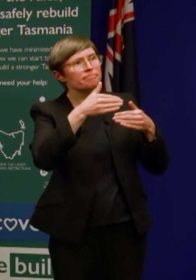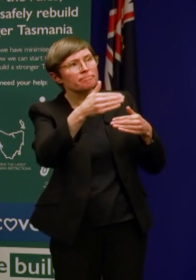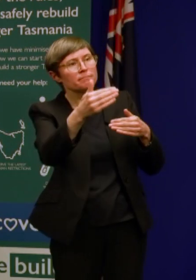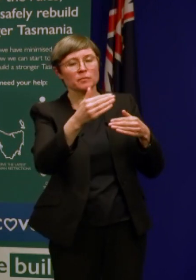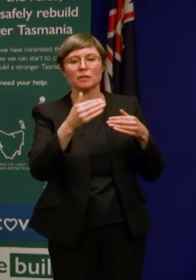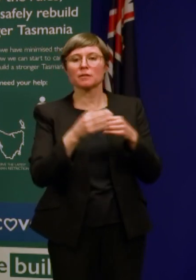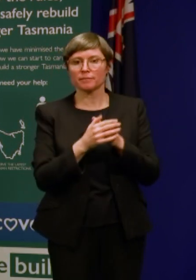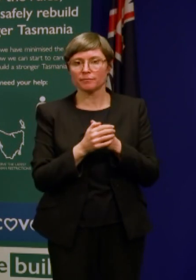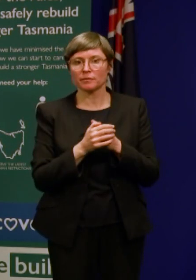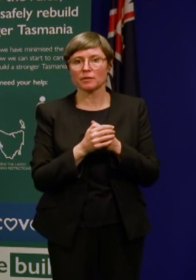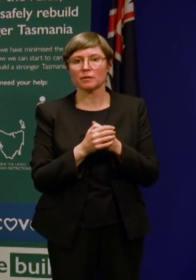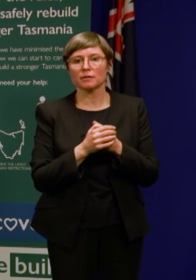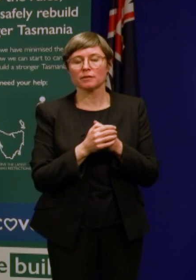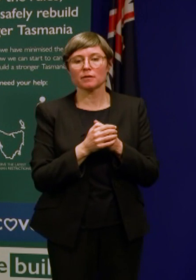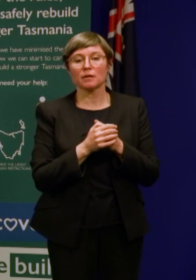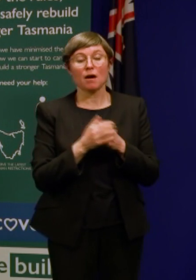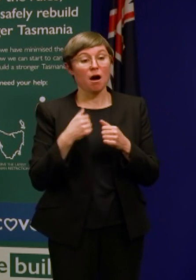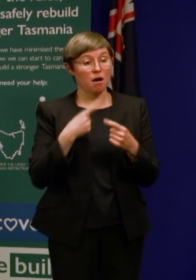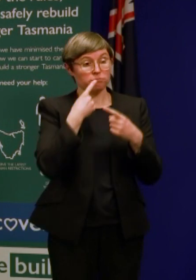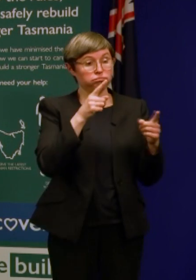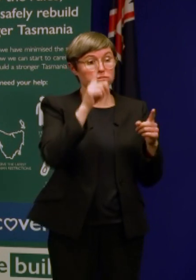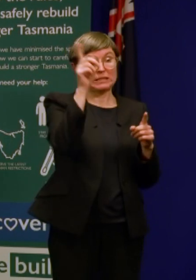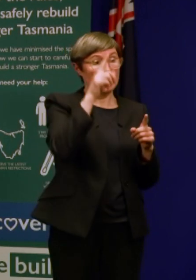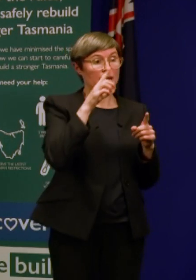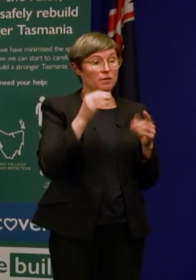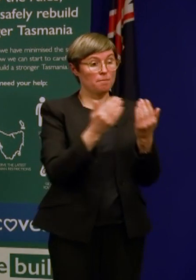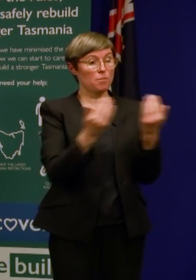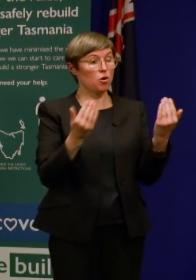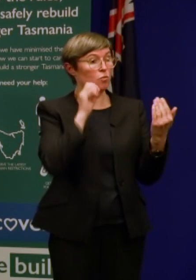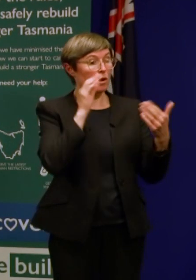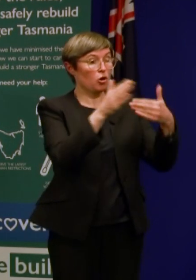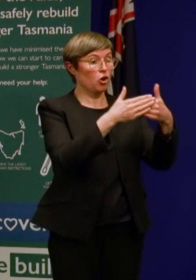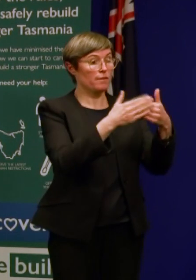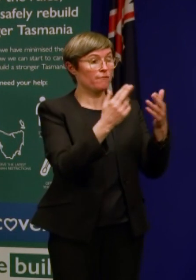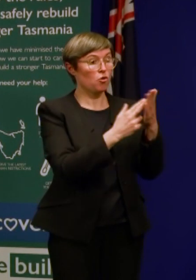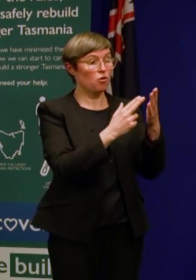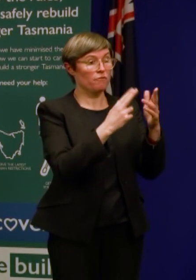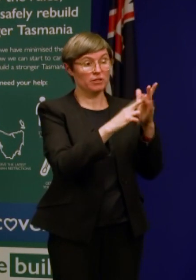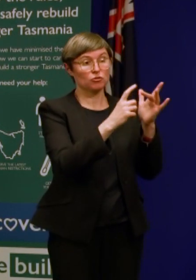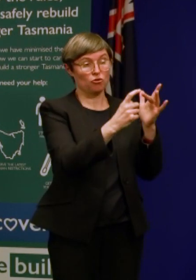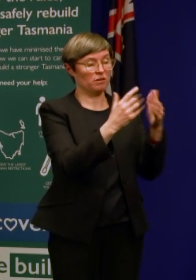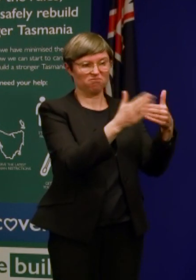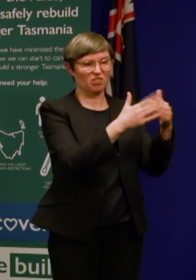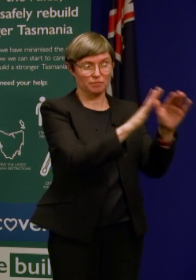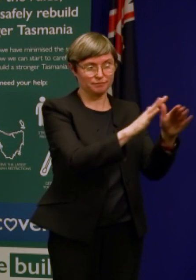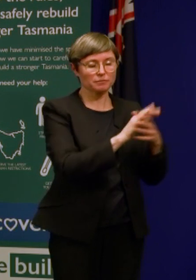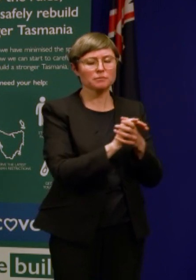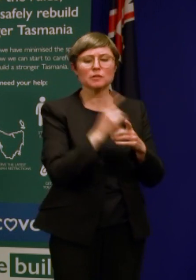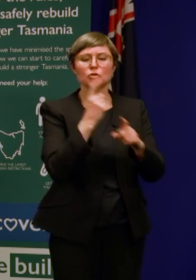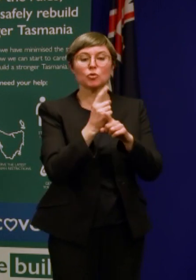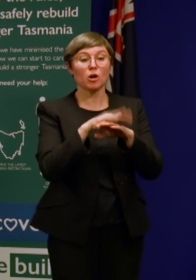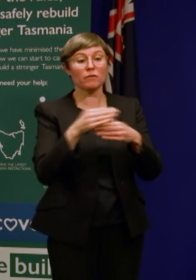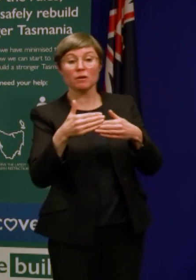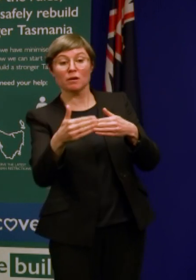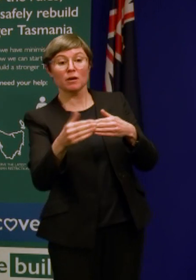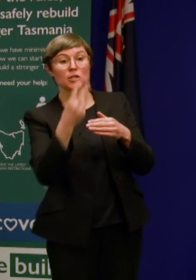days earlier, we've announced that we won't be travelling or opening our borders to Victoria. But in terms of the 24th, that